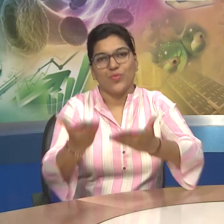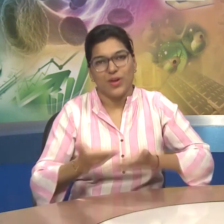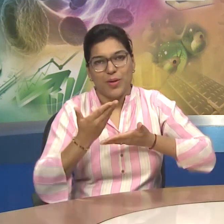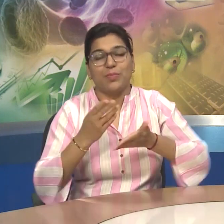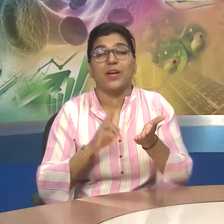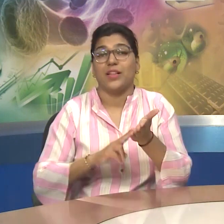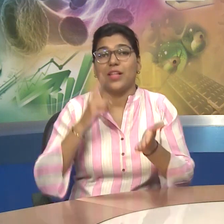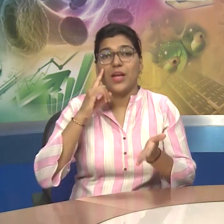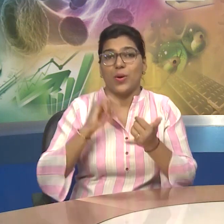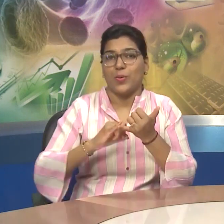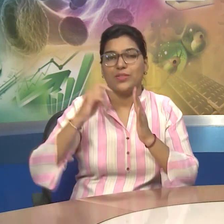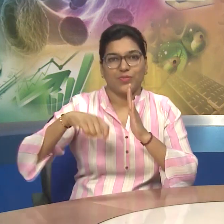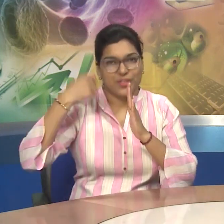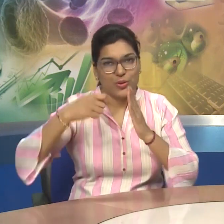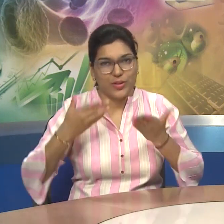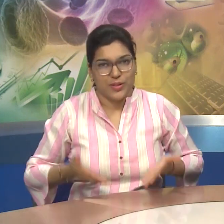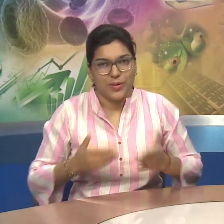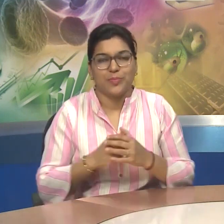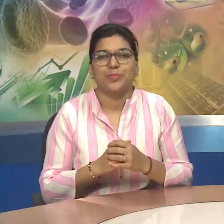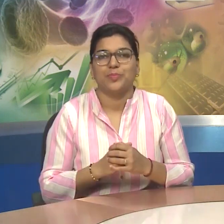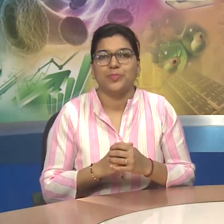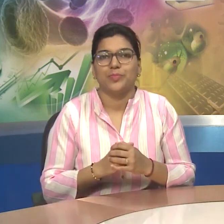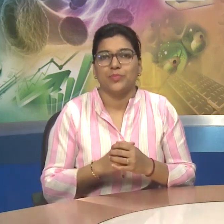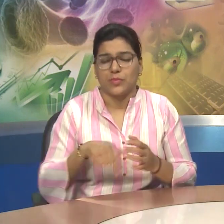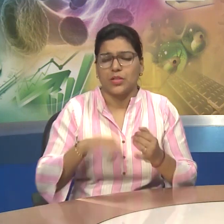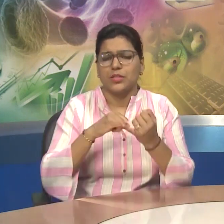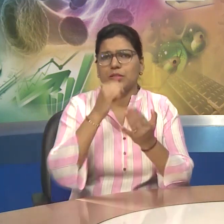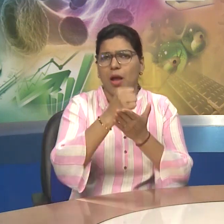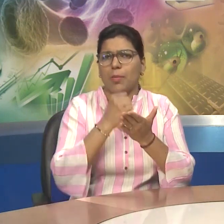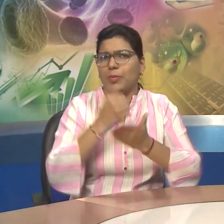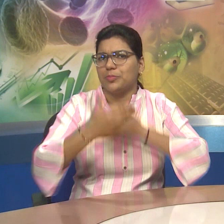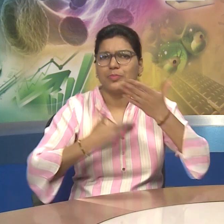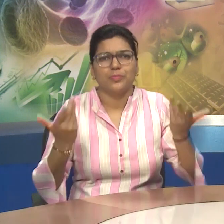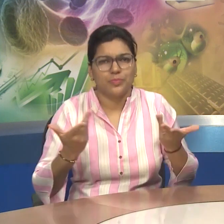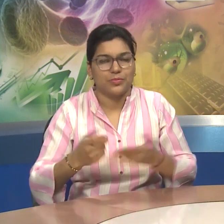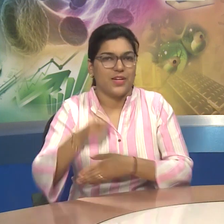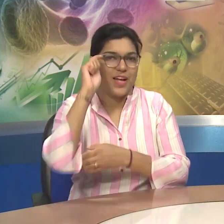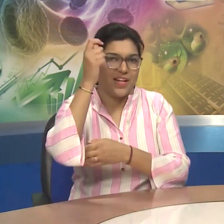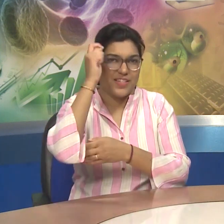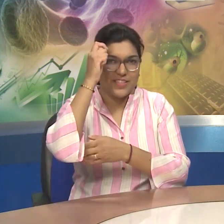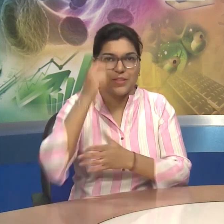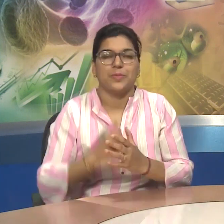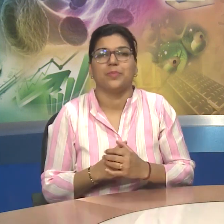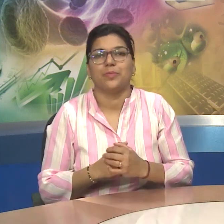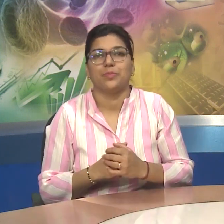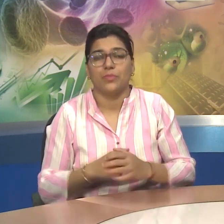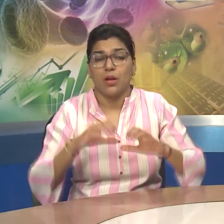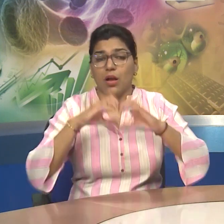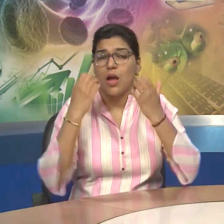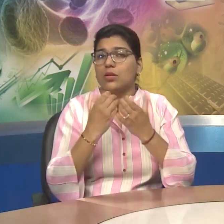Namaste, in NIOS video, today we are going to study English